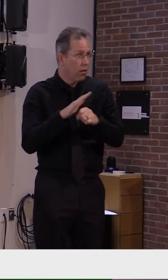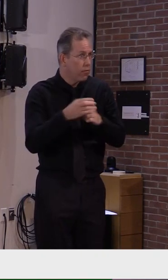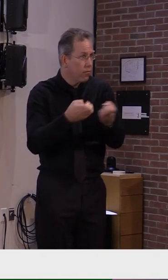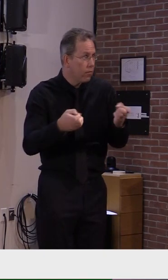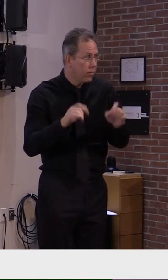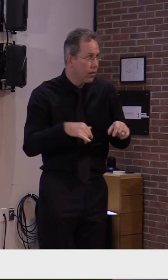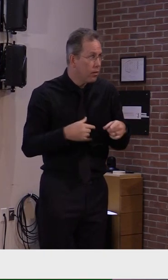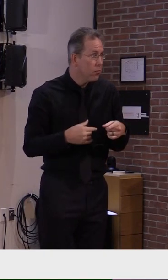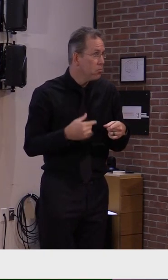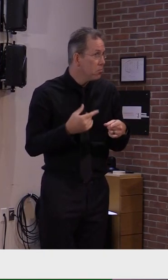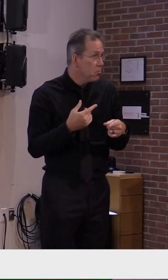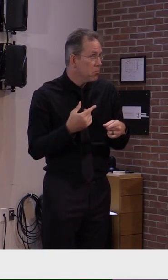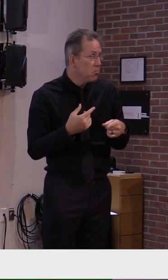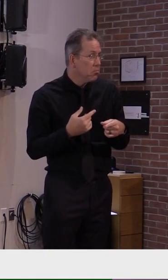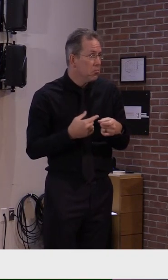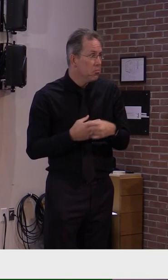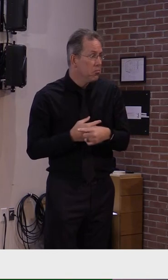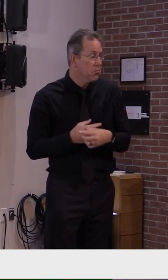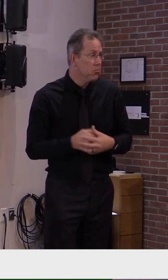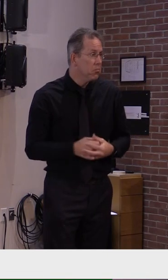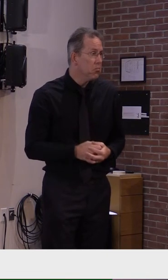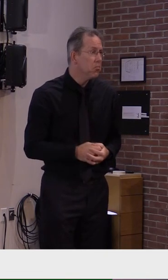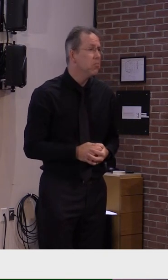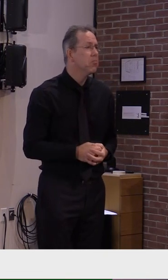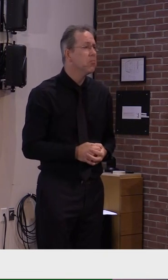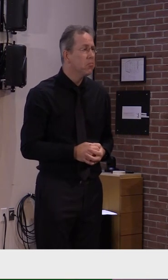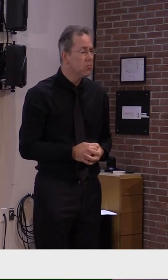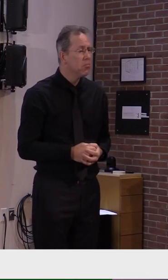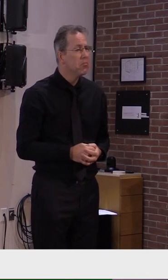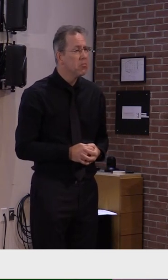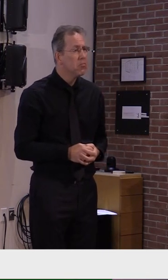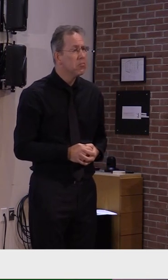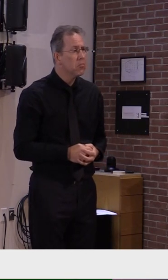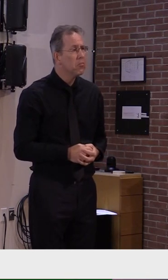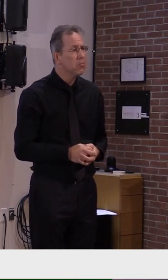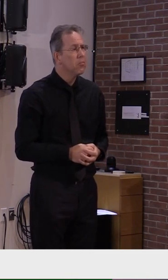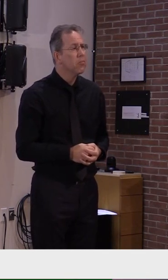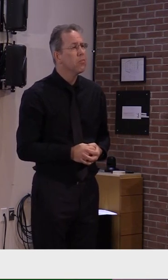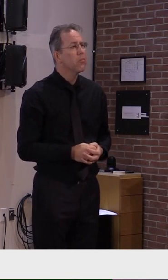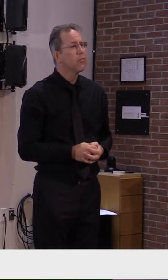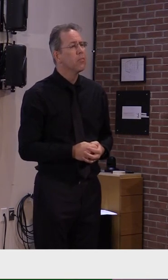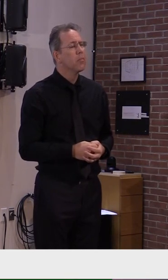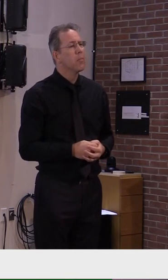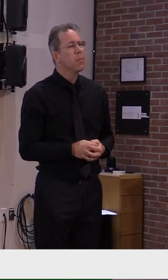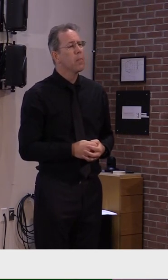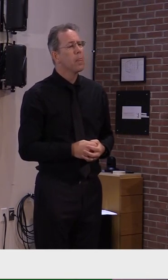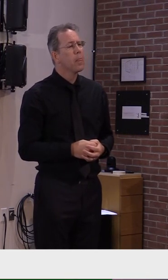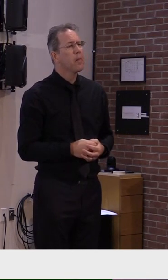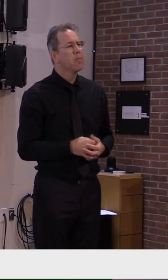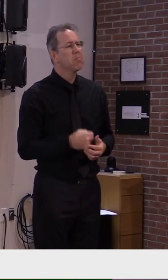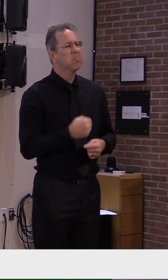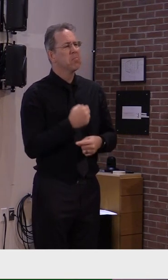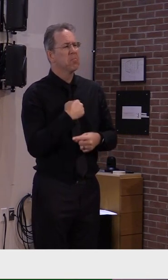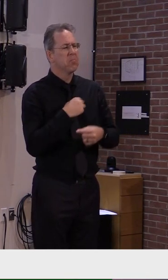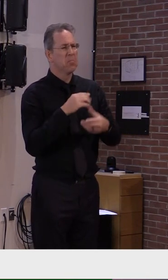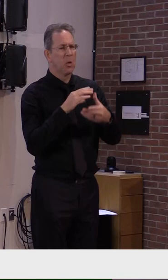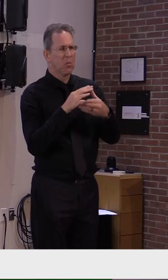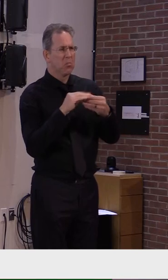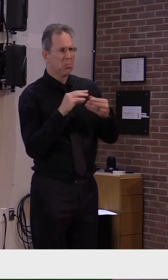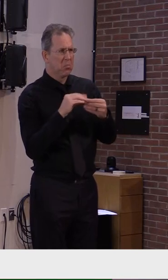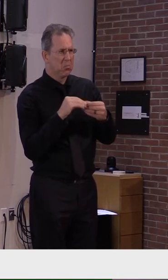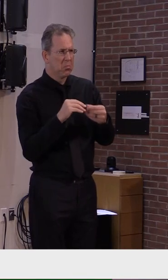Yeah, Erin, let me this is Mike Smith. Let me just interject and then I'll probably turn it over to Commissioner Scherling.